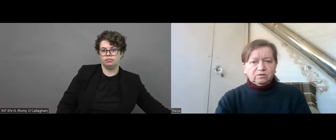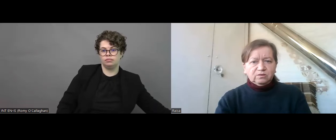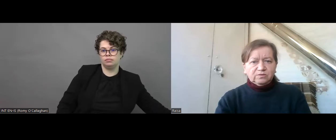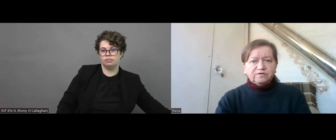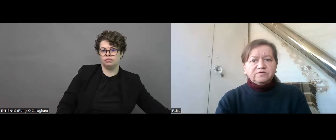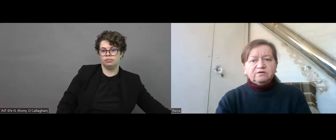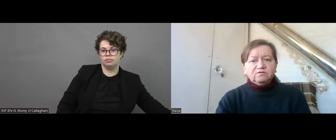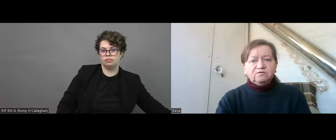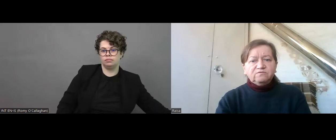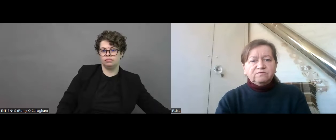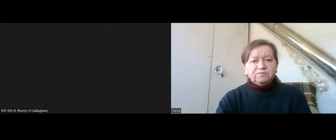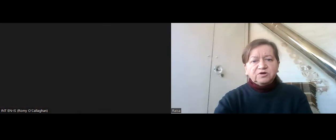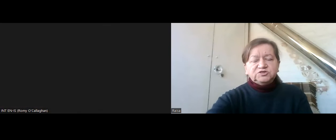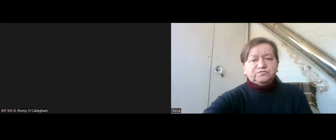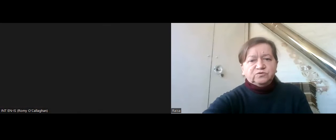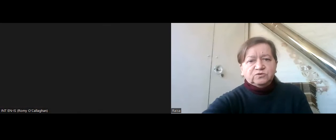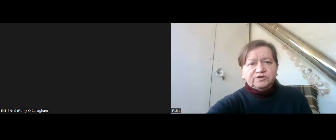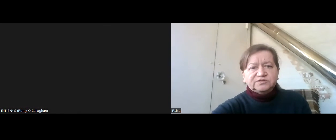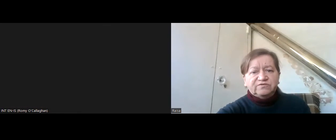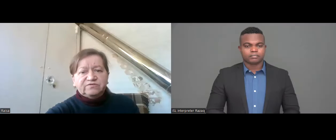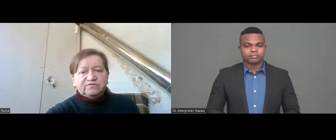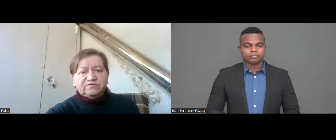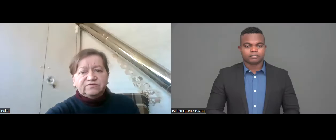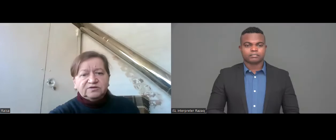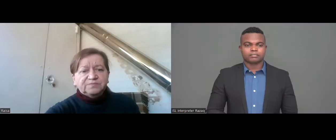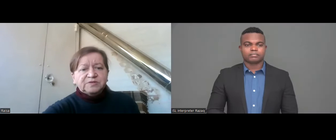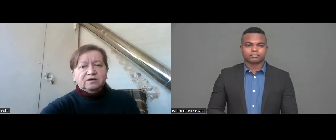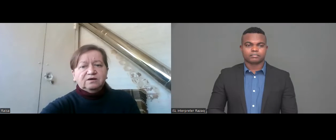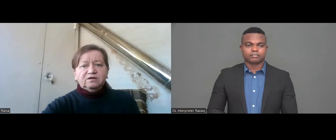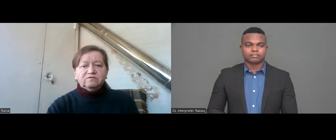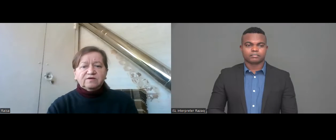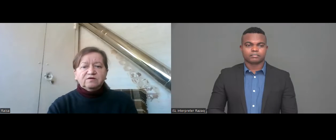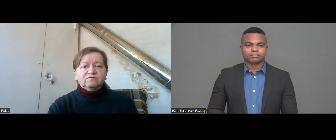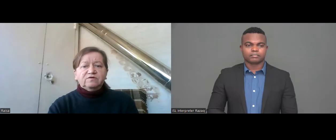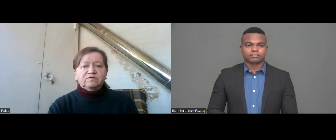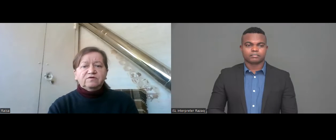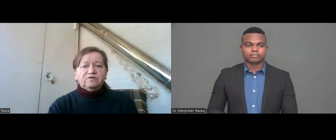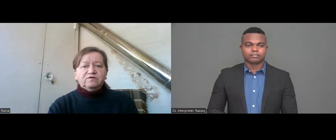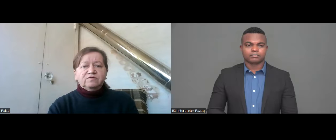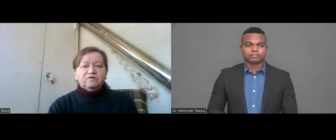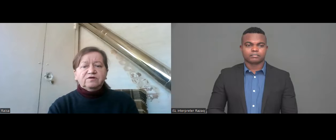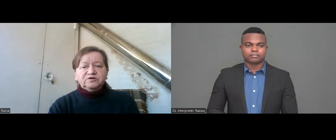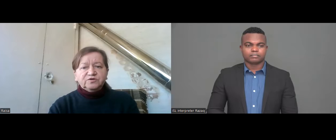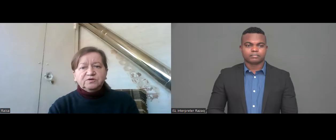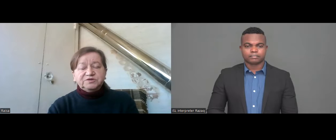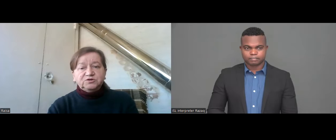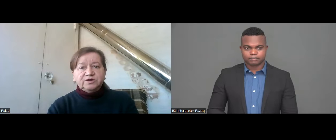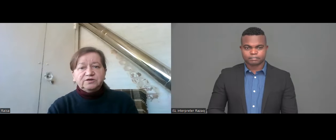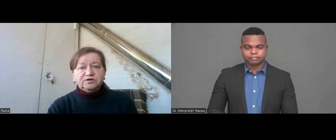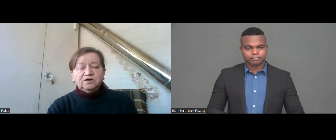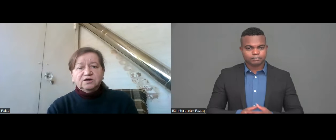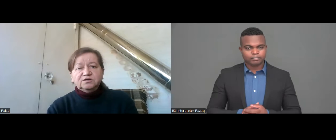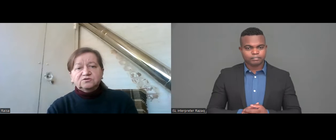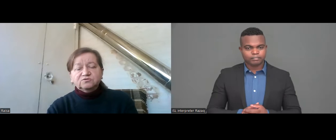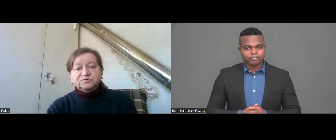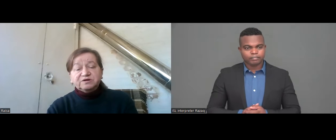Thank you very much for this event. And thank you very much for the opportunity